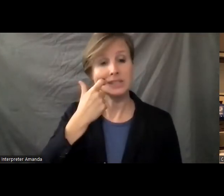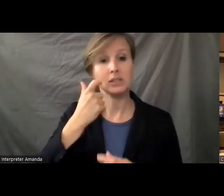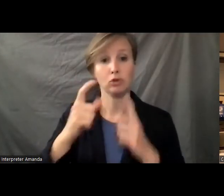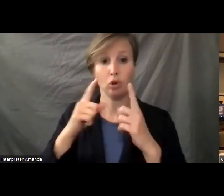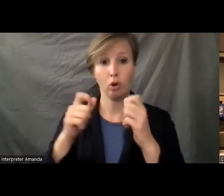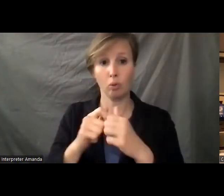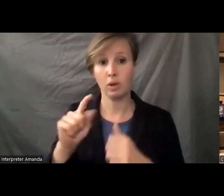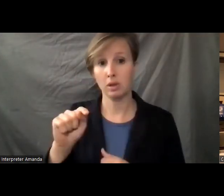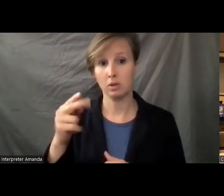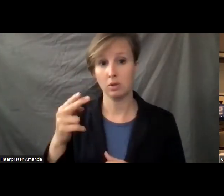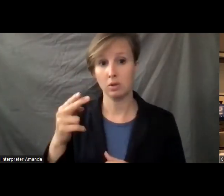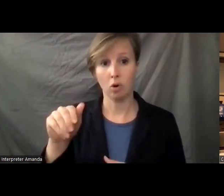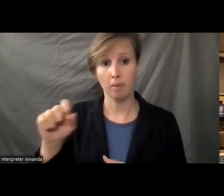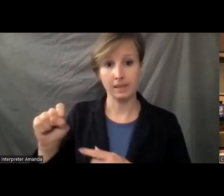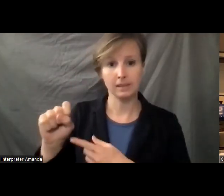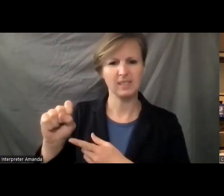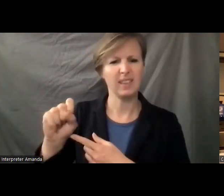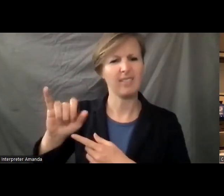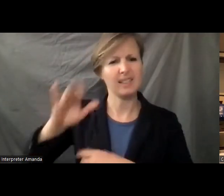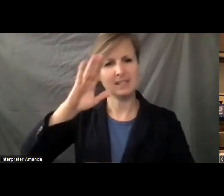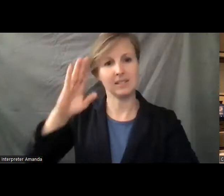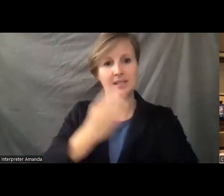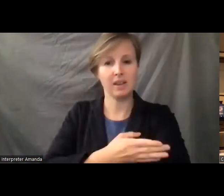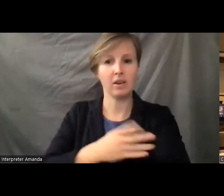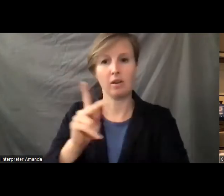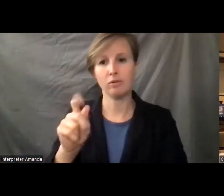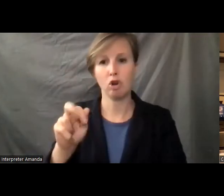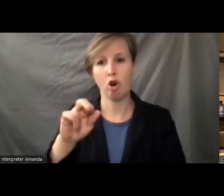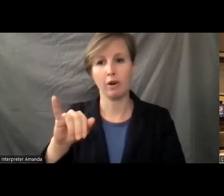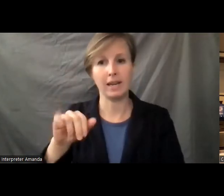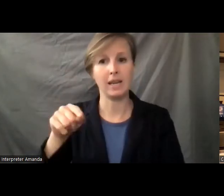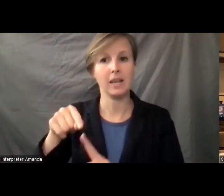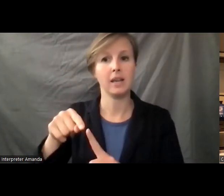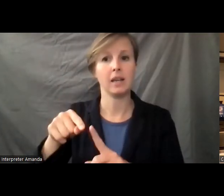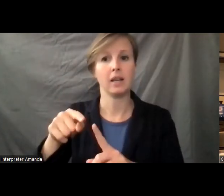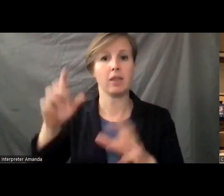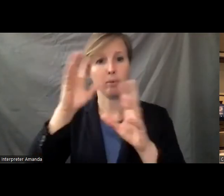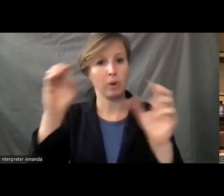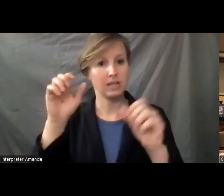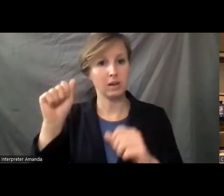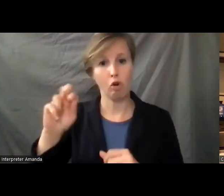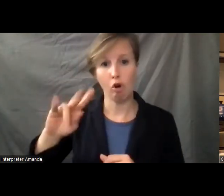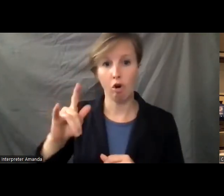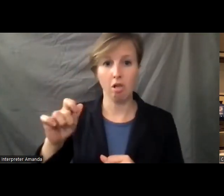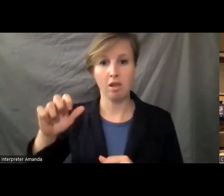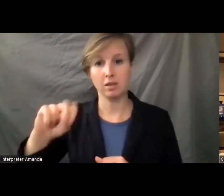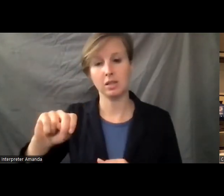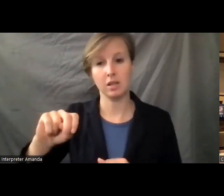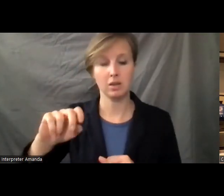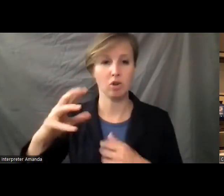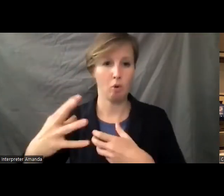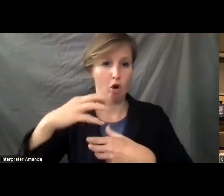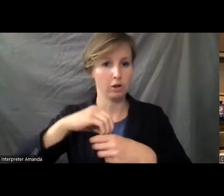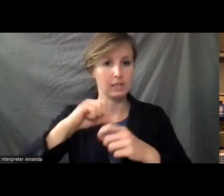with Thomas and Thomas is the son of Kari who's the president of the Arlington autism society